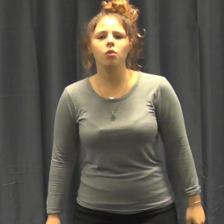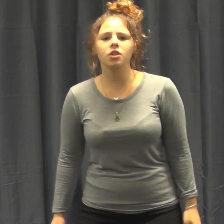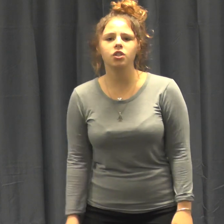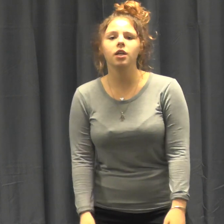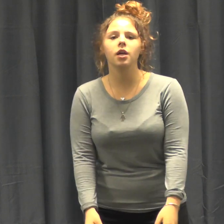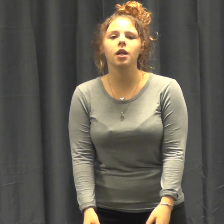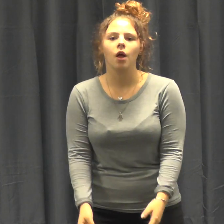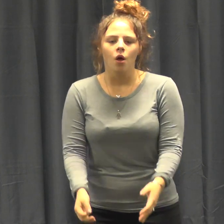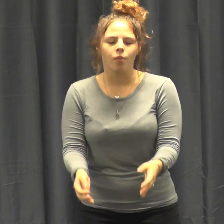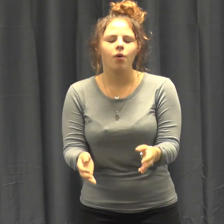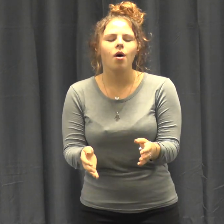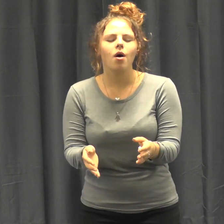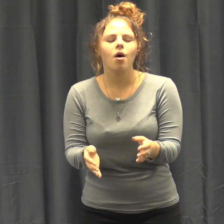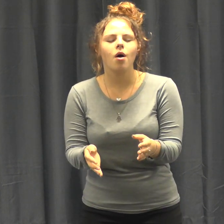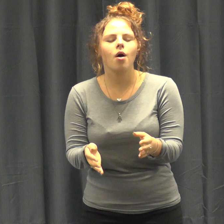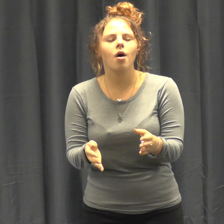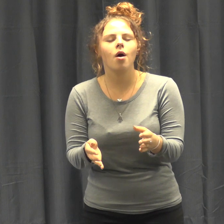watching it burn